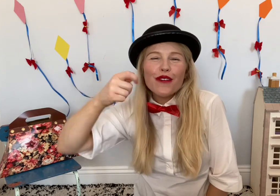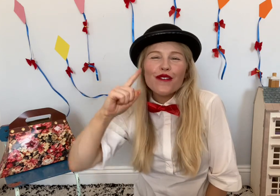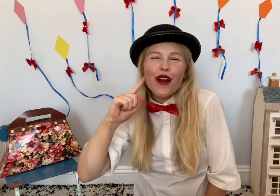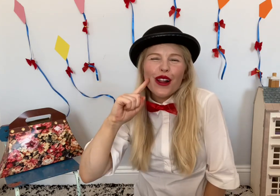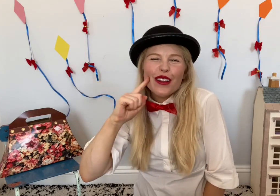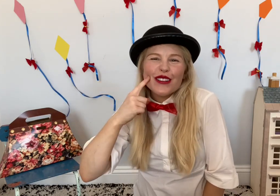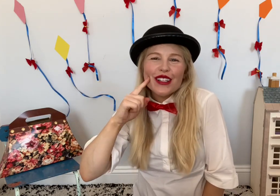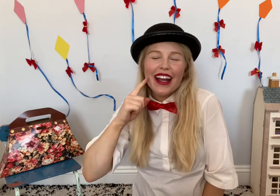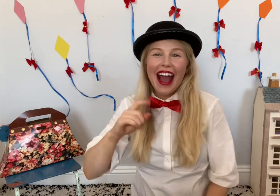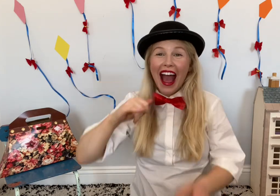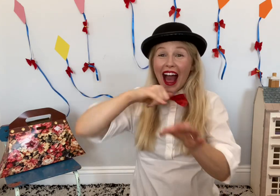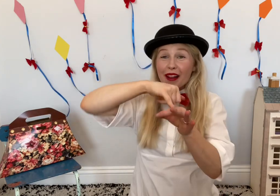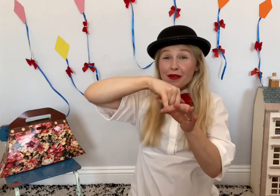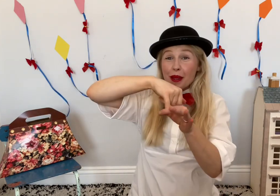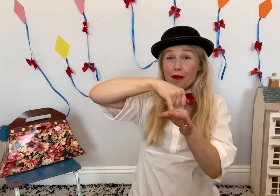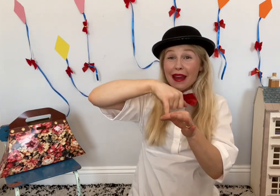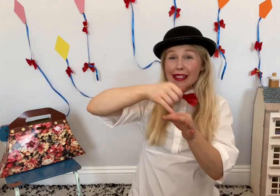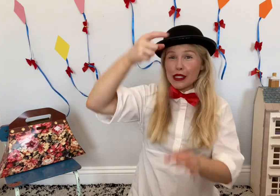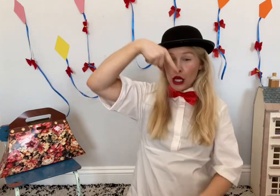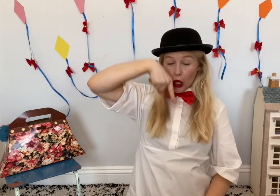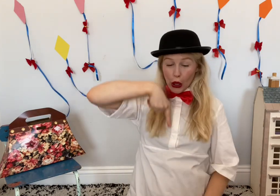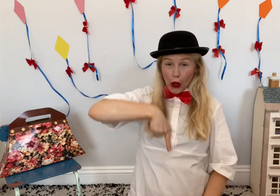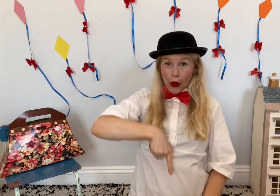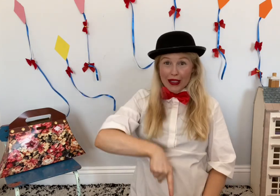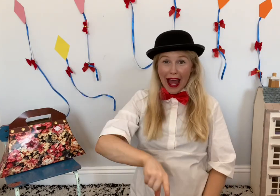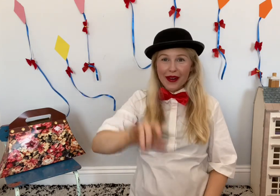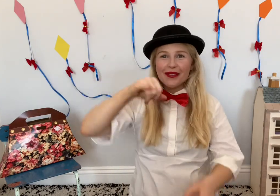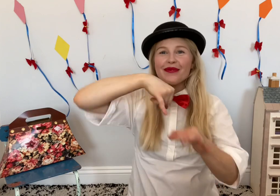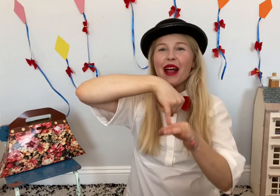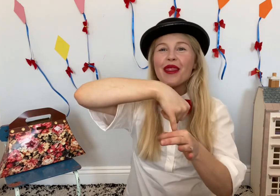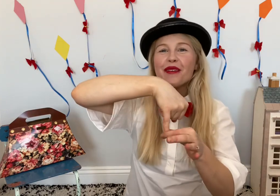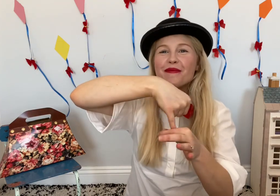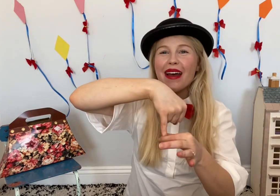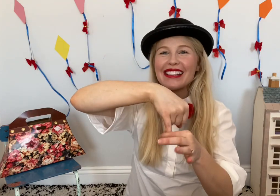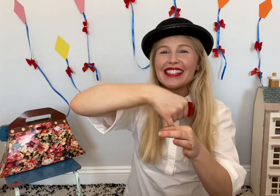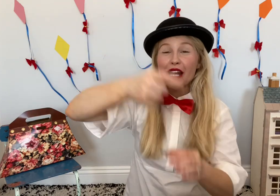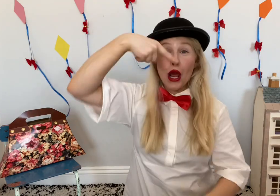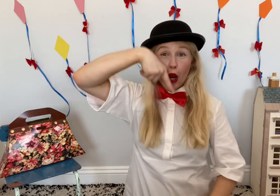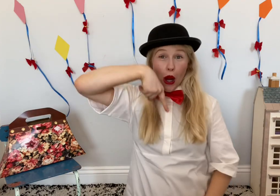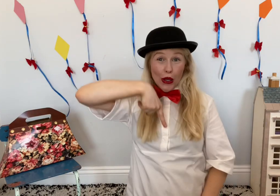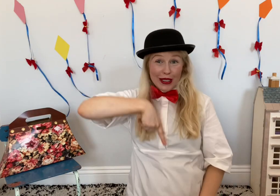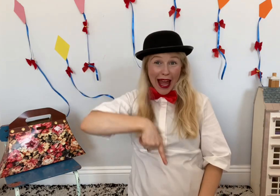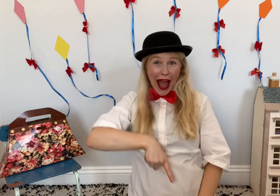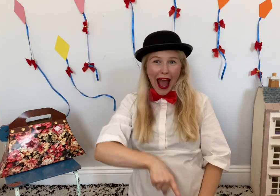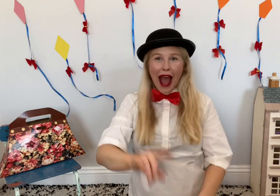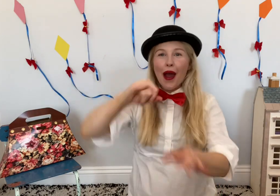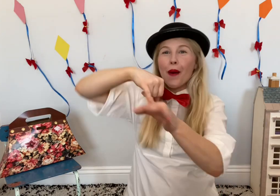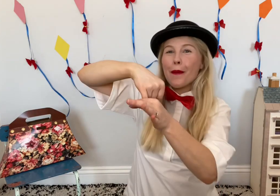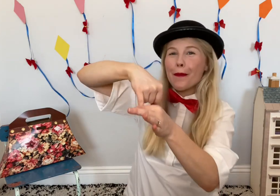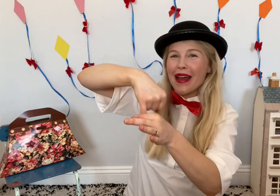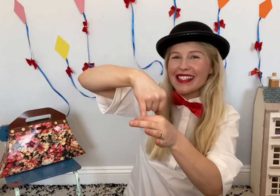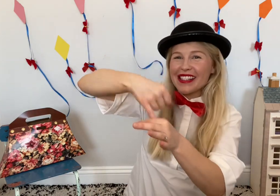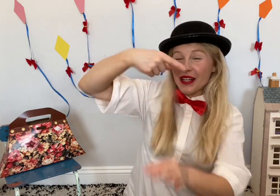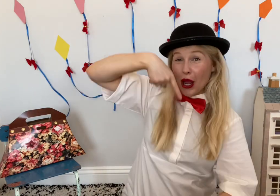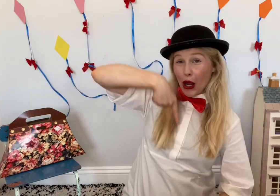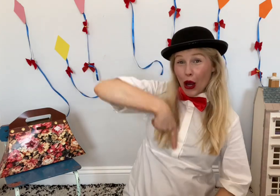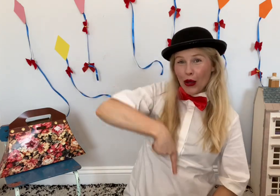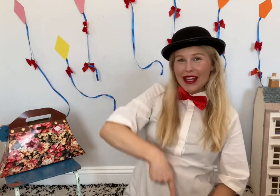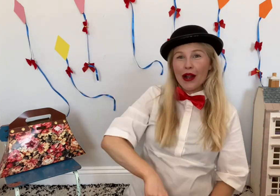of sugar helps the medicine go down. The medicine go down. Medicine go down.